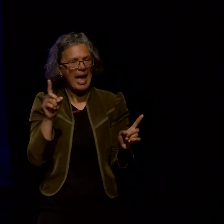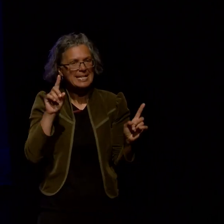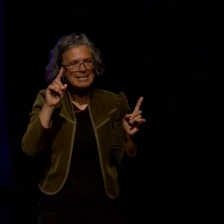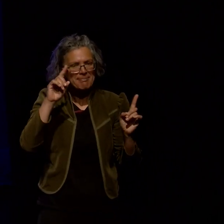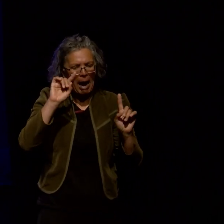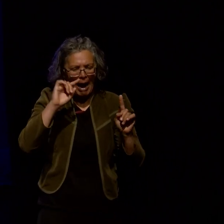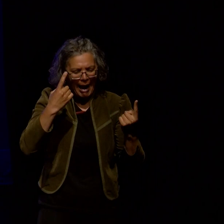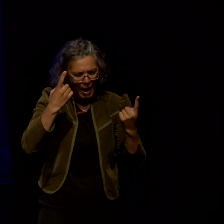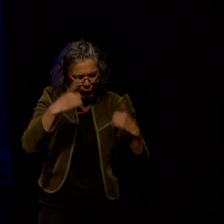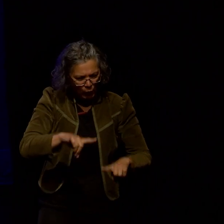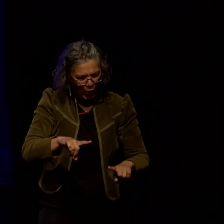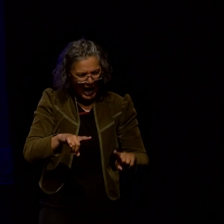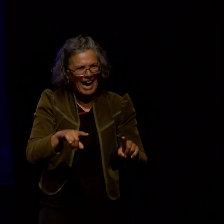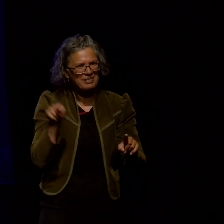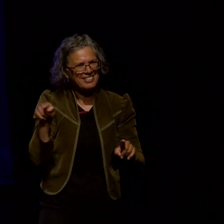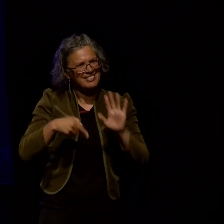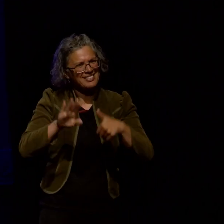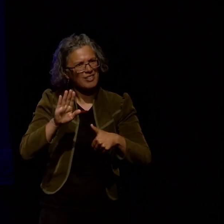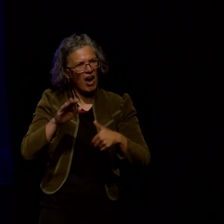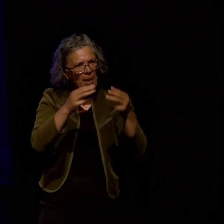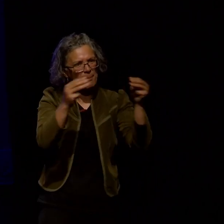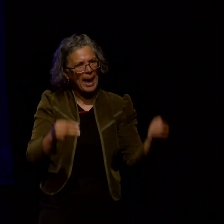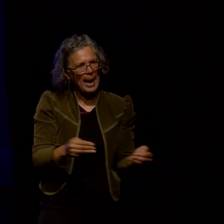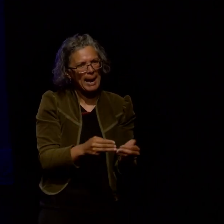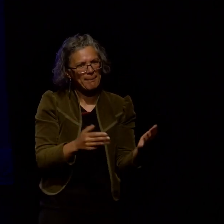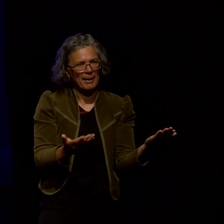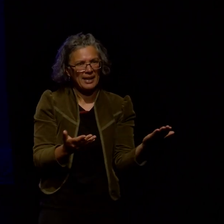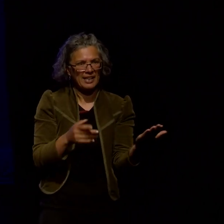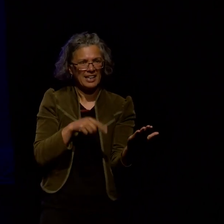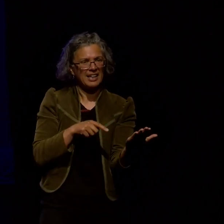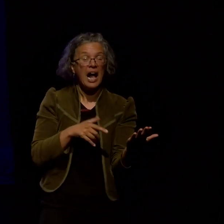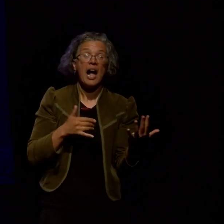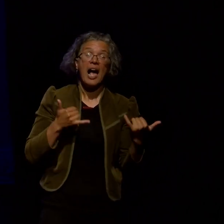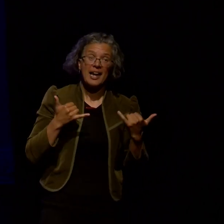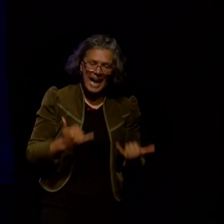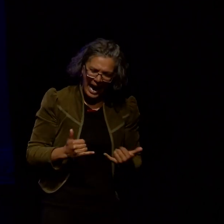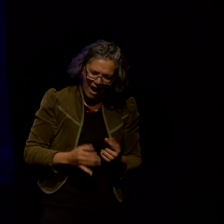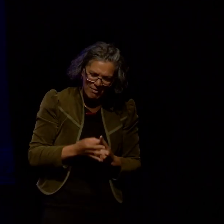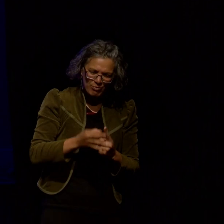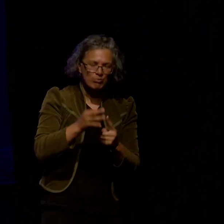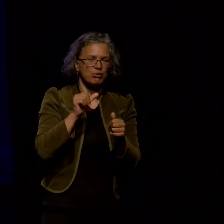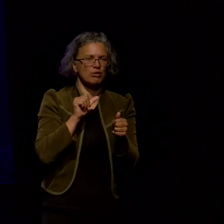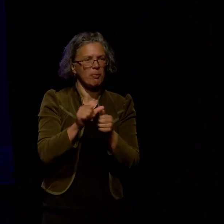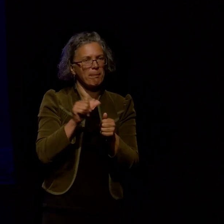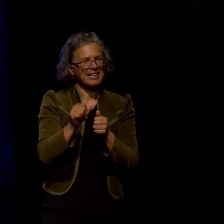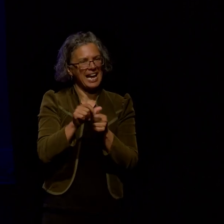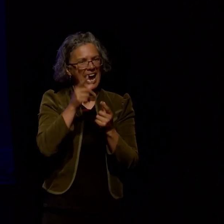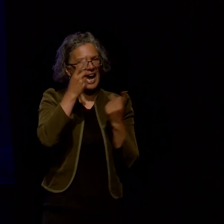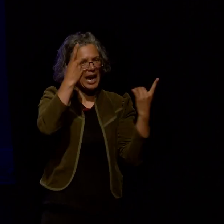and I'm still not great but at least I can differentiate young igneous from old metamorphics and it feels good